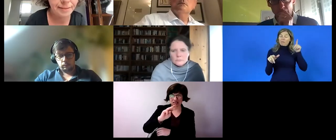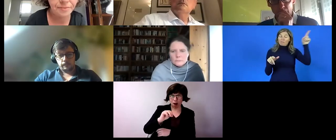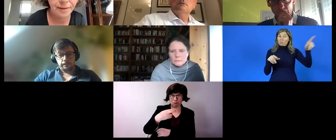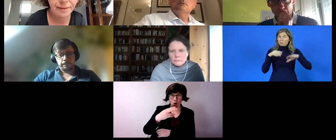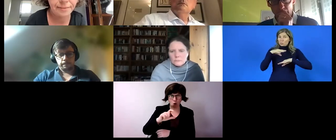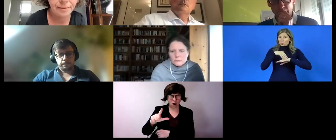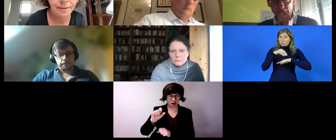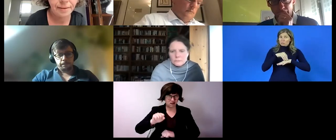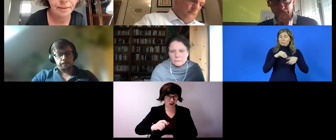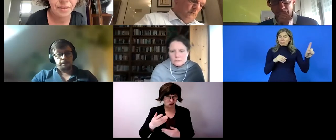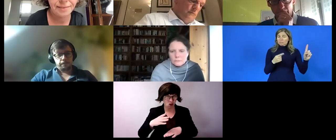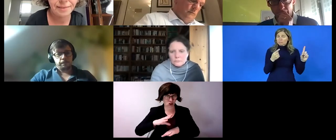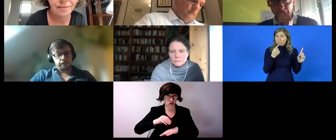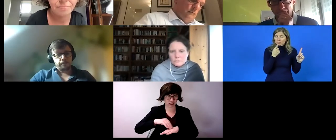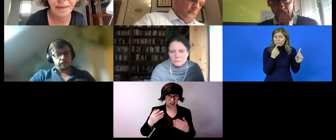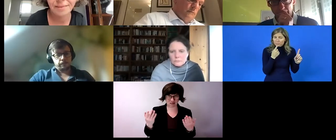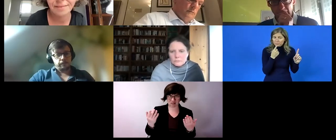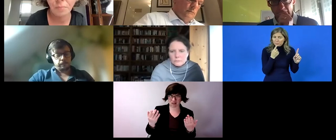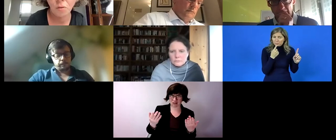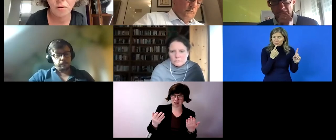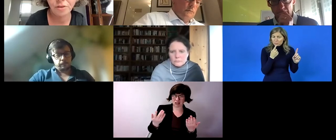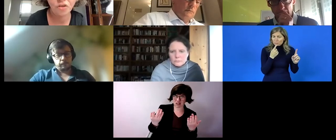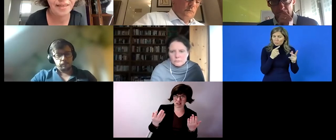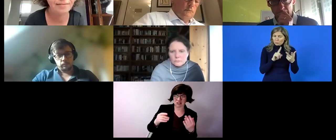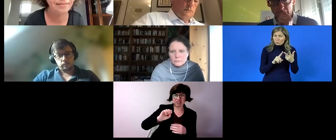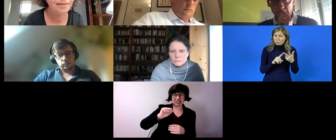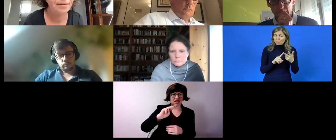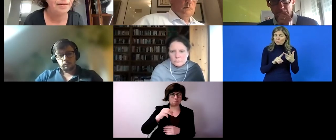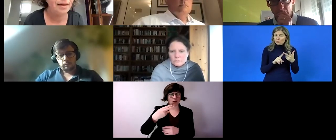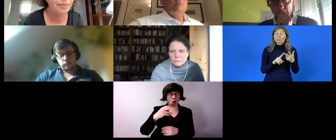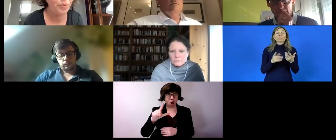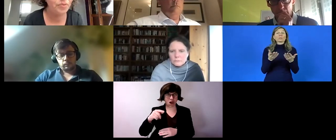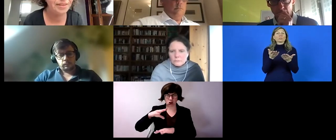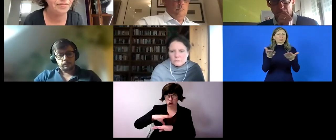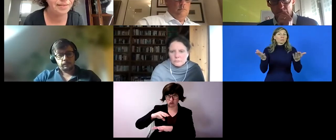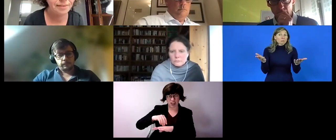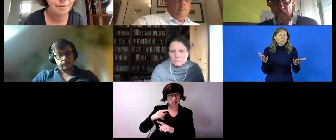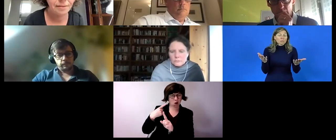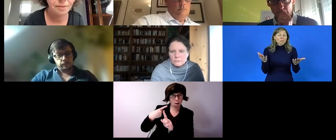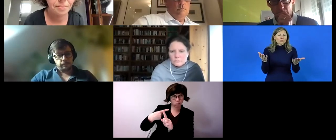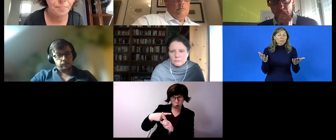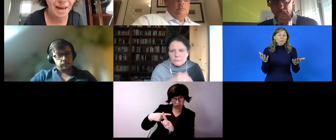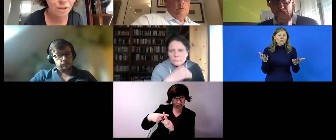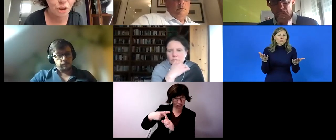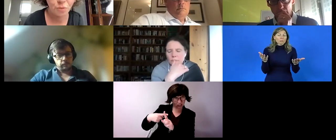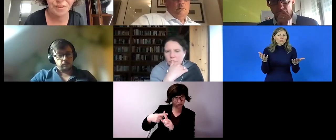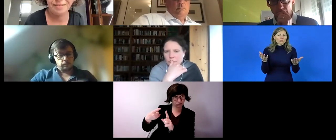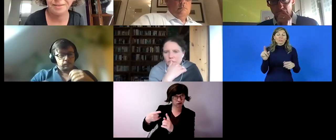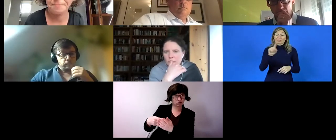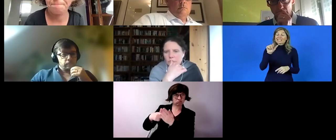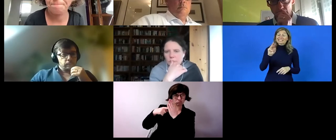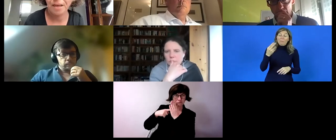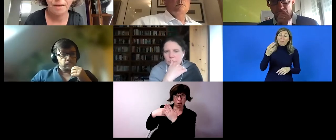mentioned could you perhaps add some further information on sam hall is that a